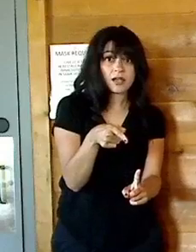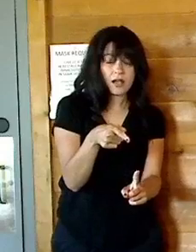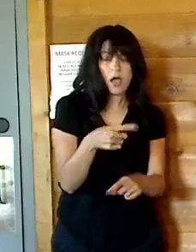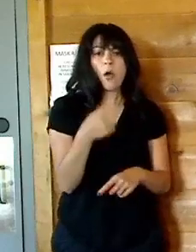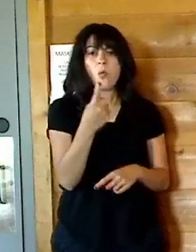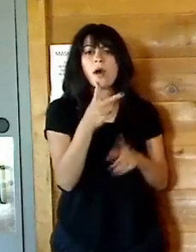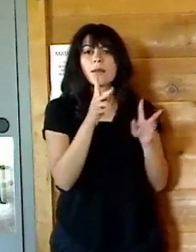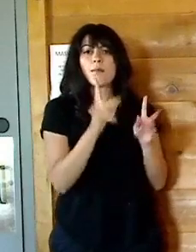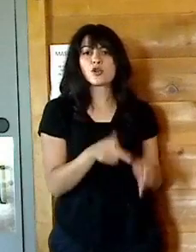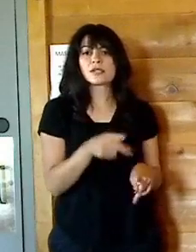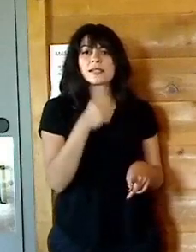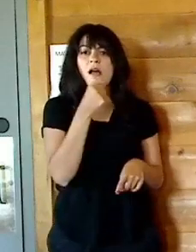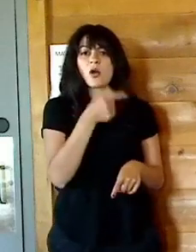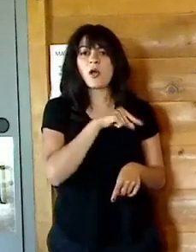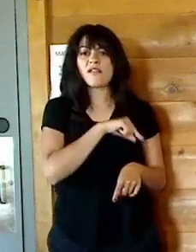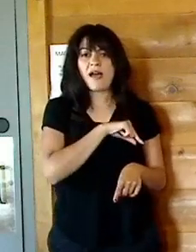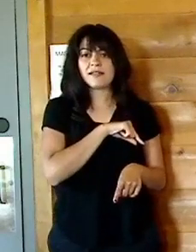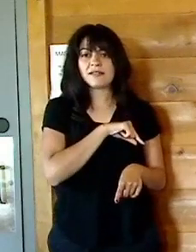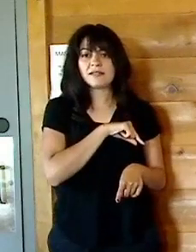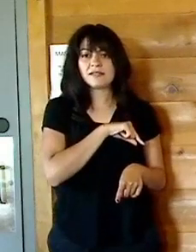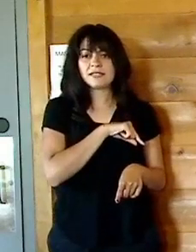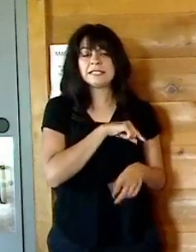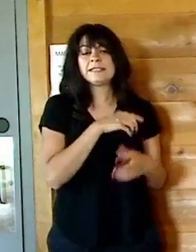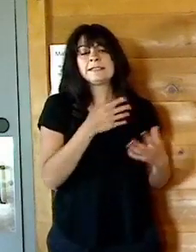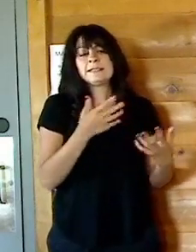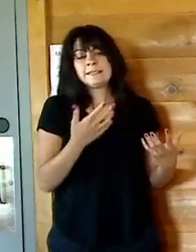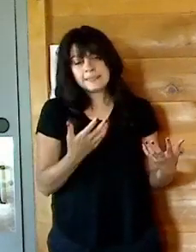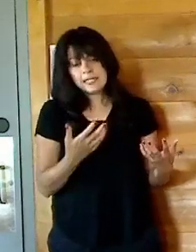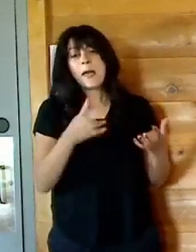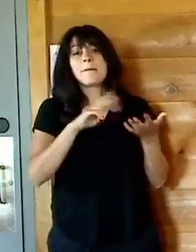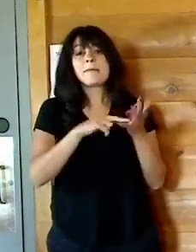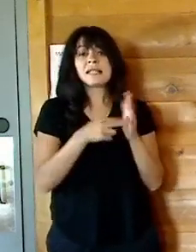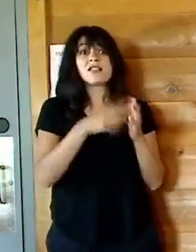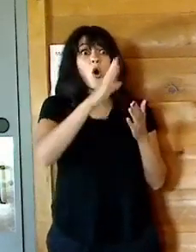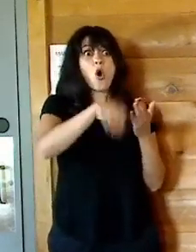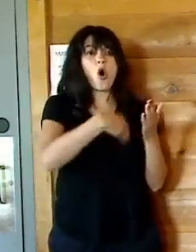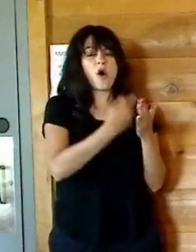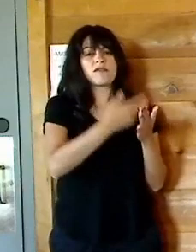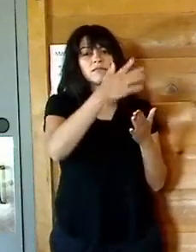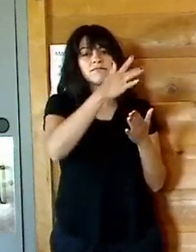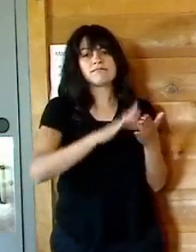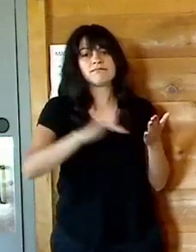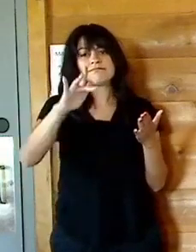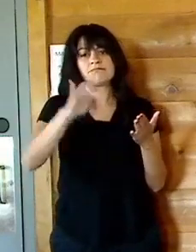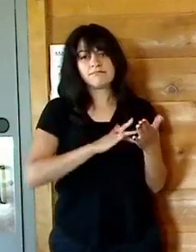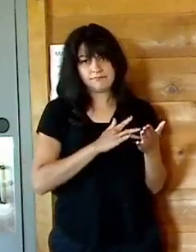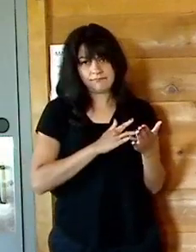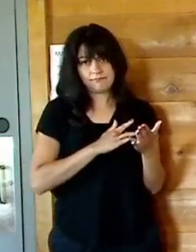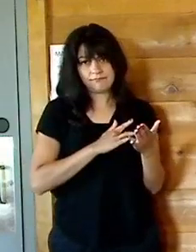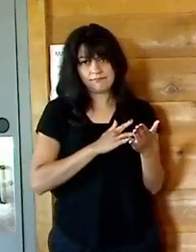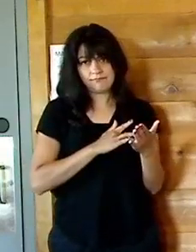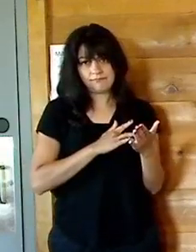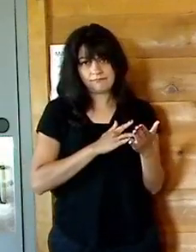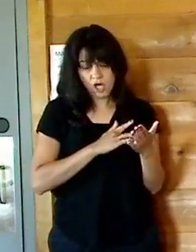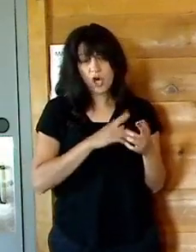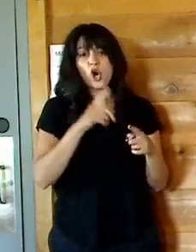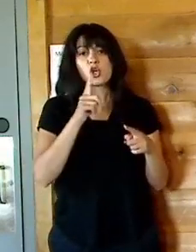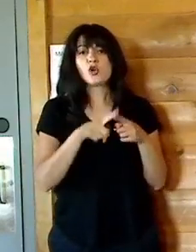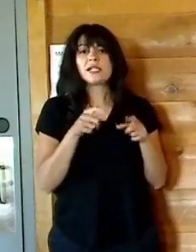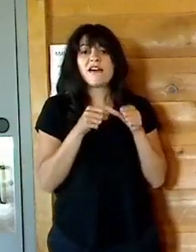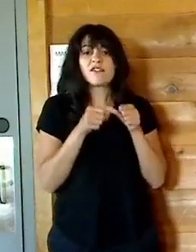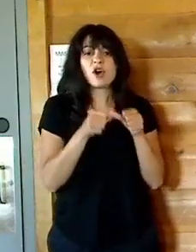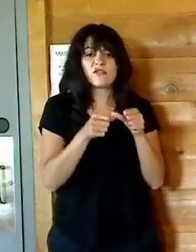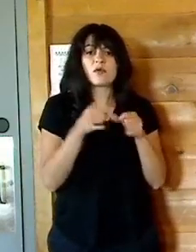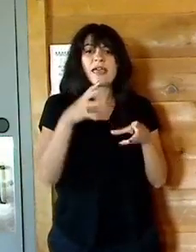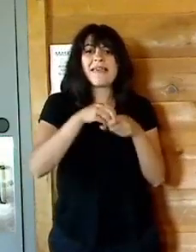one of the members was never, one of the original members was ineligible. Therefore the commission could not have been constituted in the timeframe established.